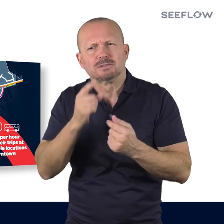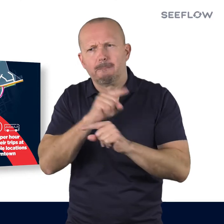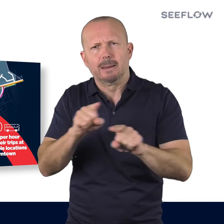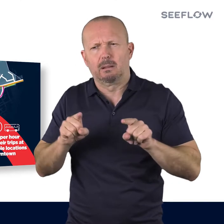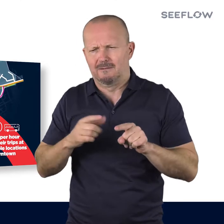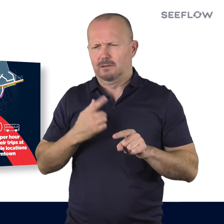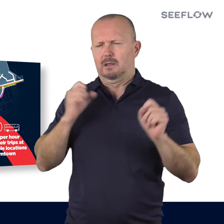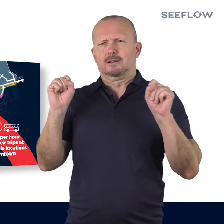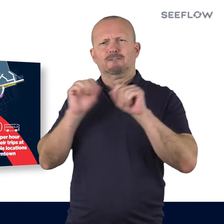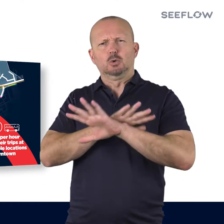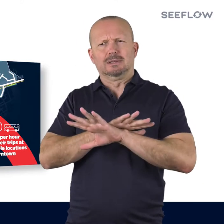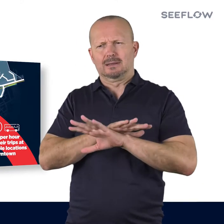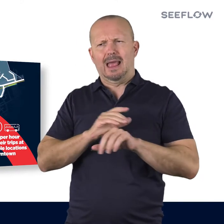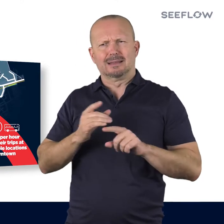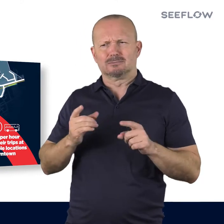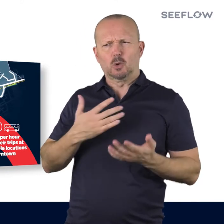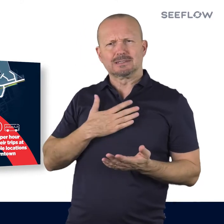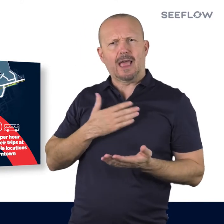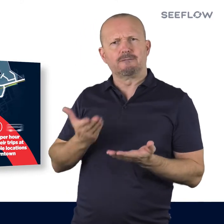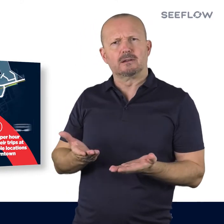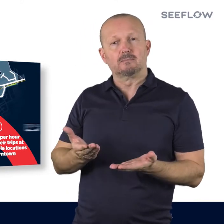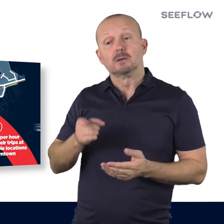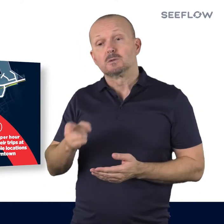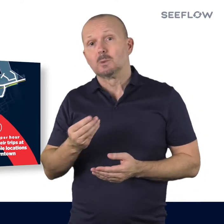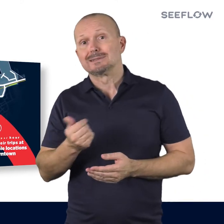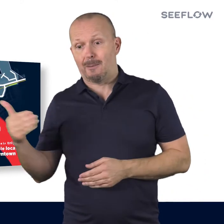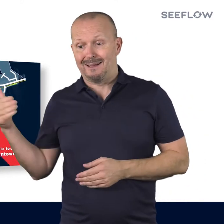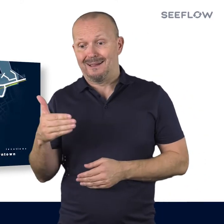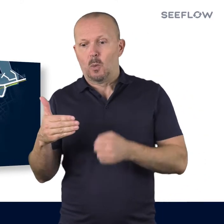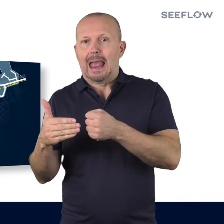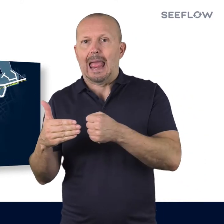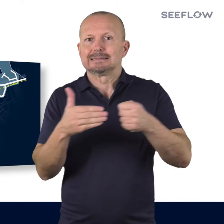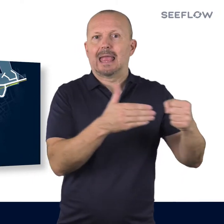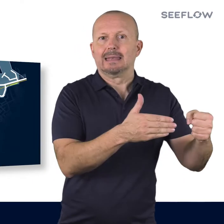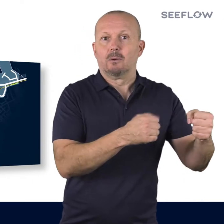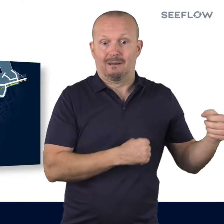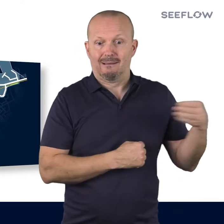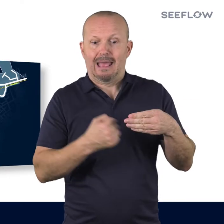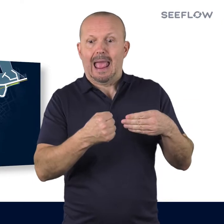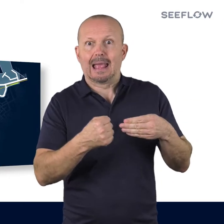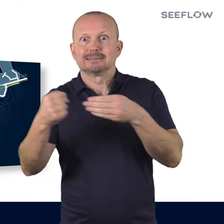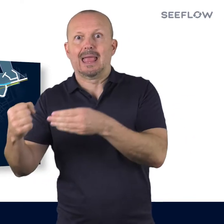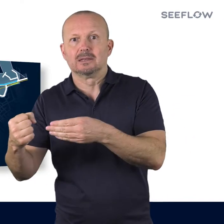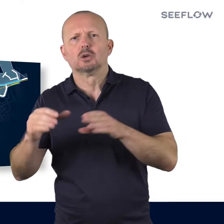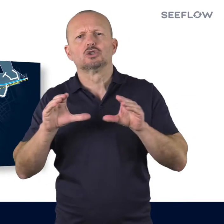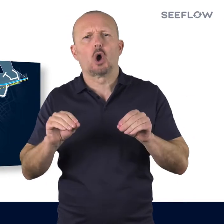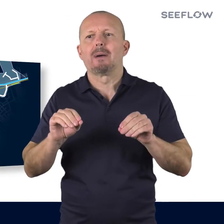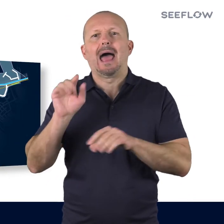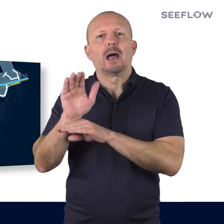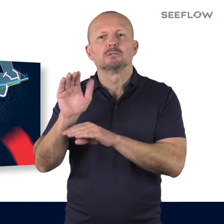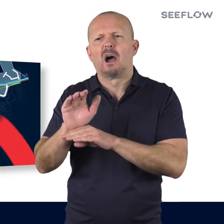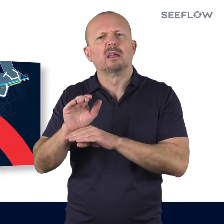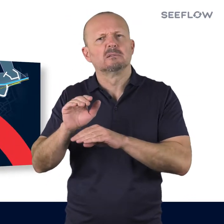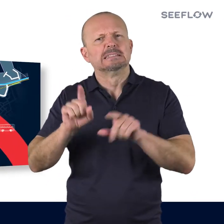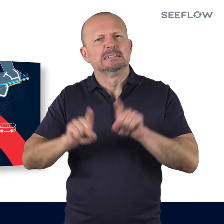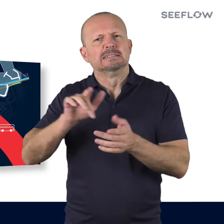situation for some passengers. We would extend some of these routes through the city centre to end at dedicated bus facilities on the city